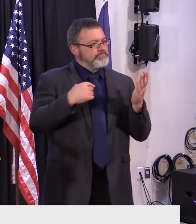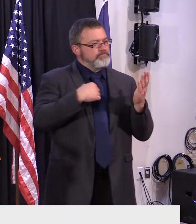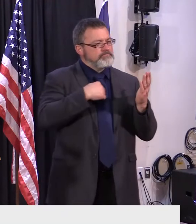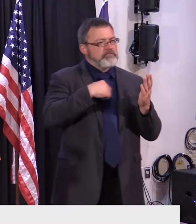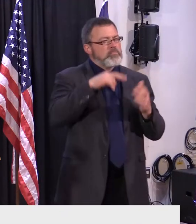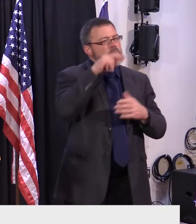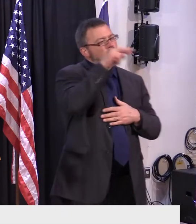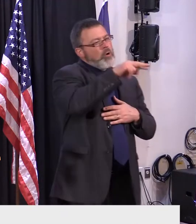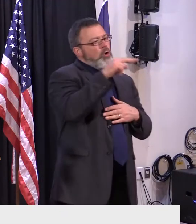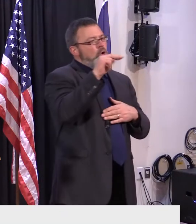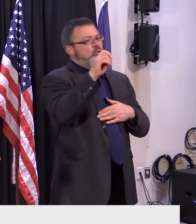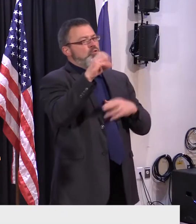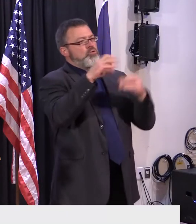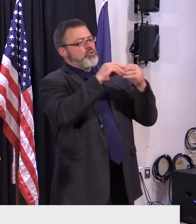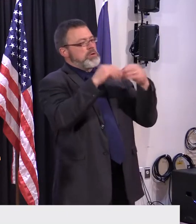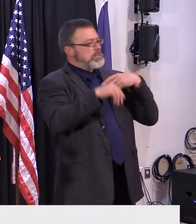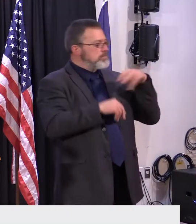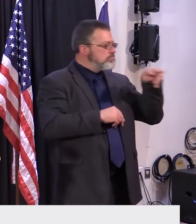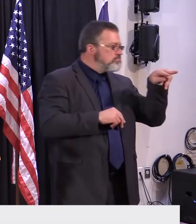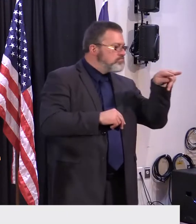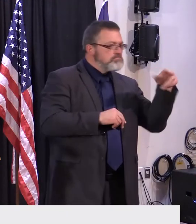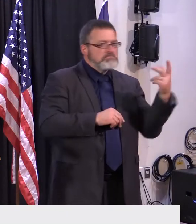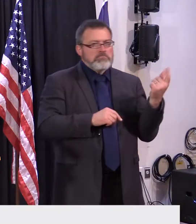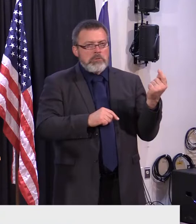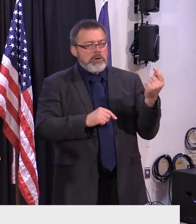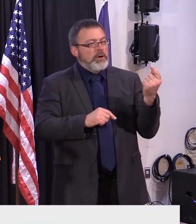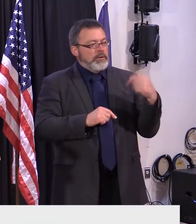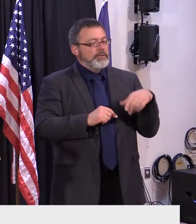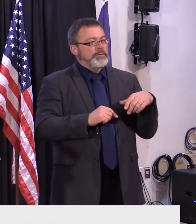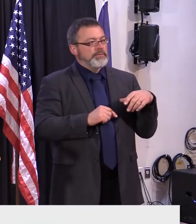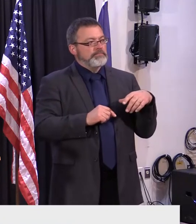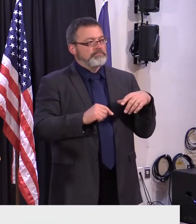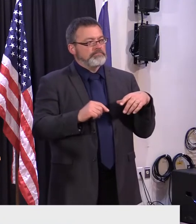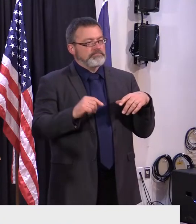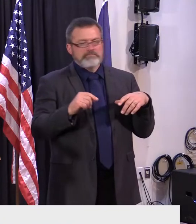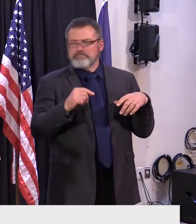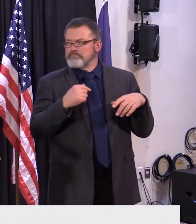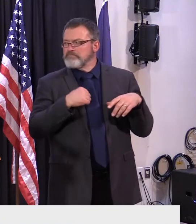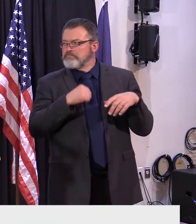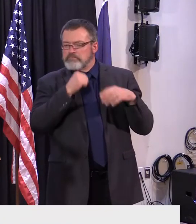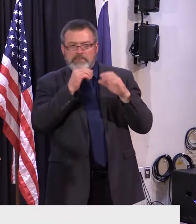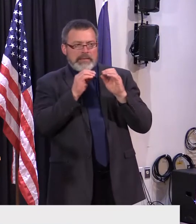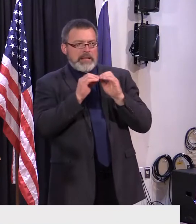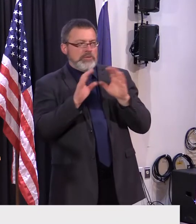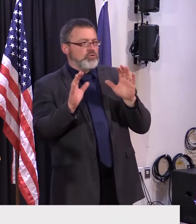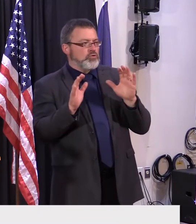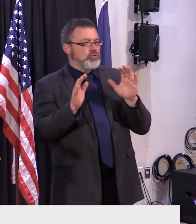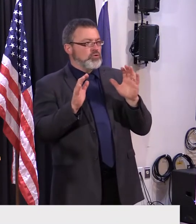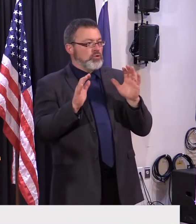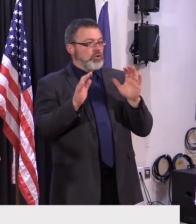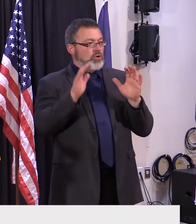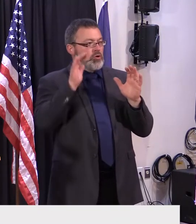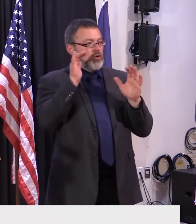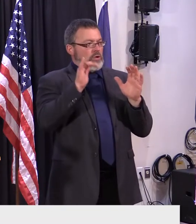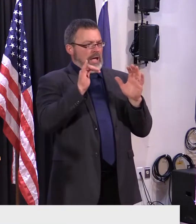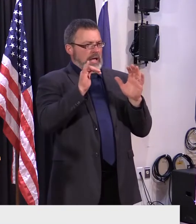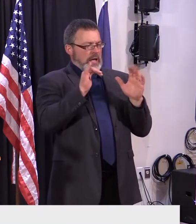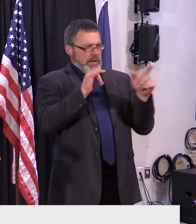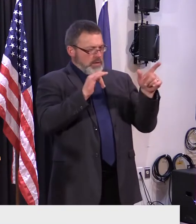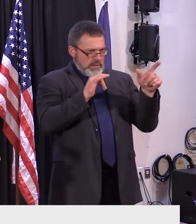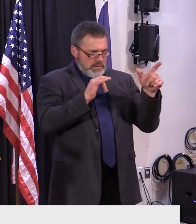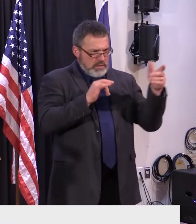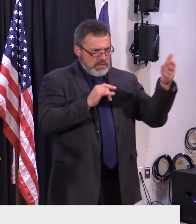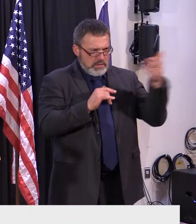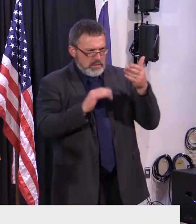the Green Mountain Care Board slashed their ask. And I wouldn't say going from 20% or